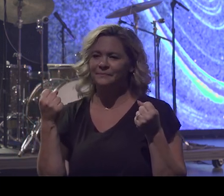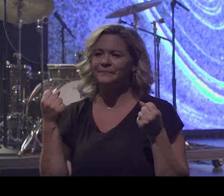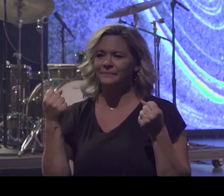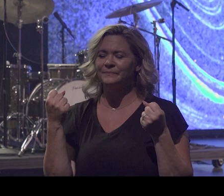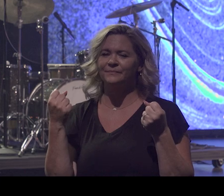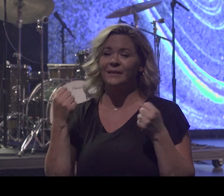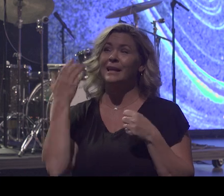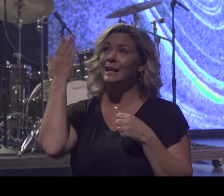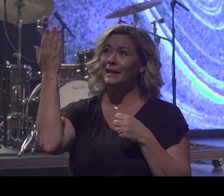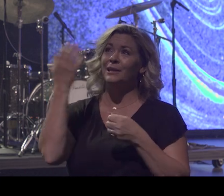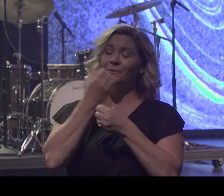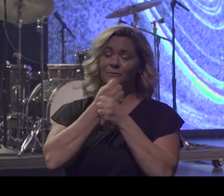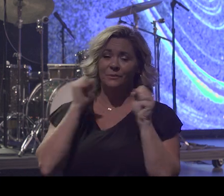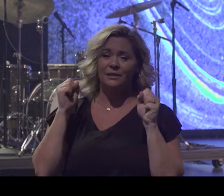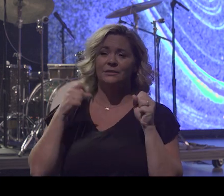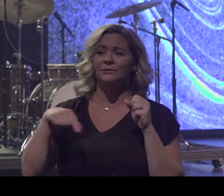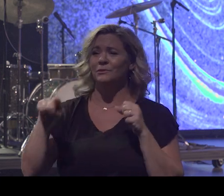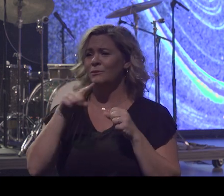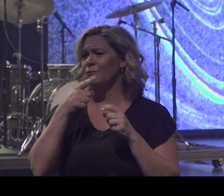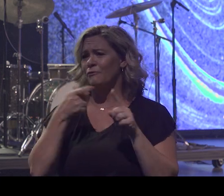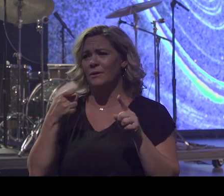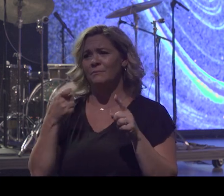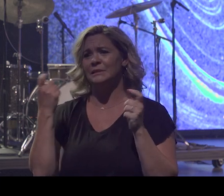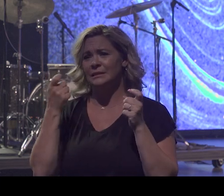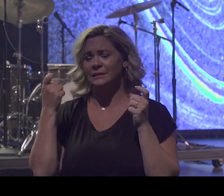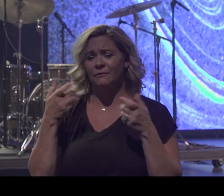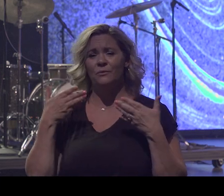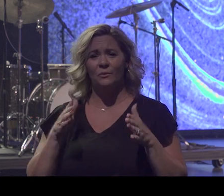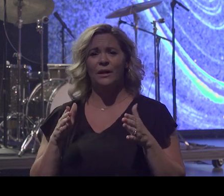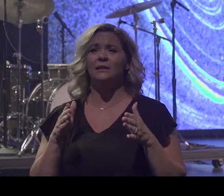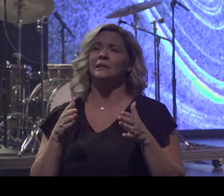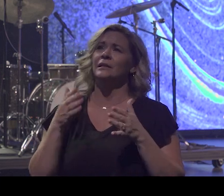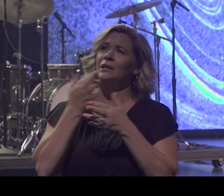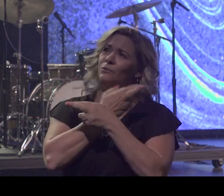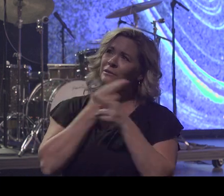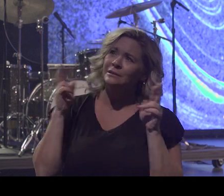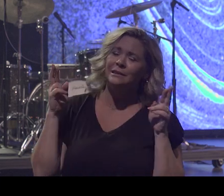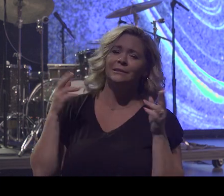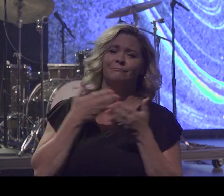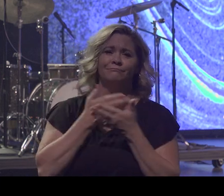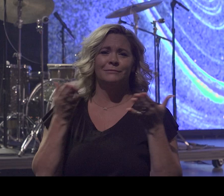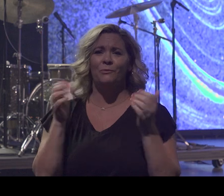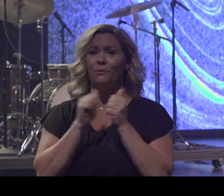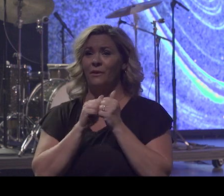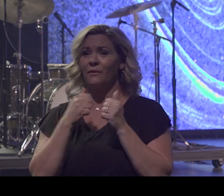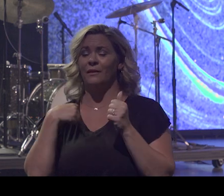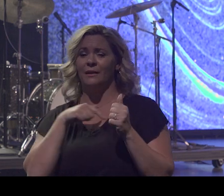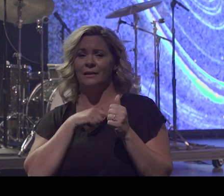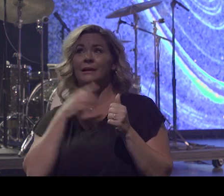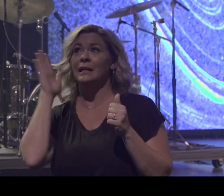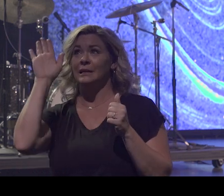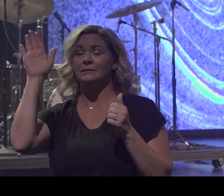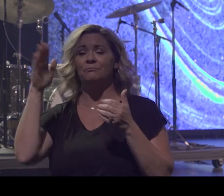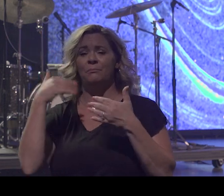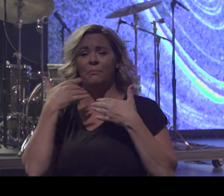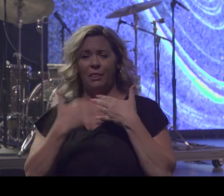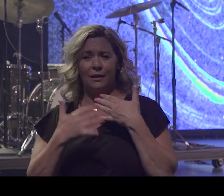rescues you from your sinful ways. He redeems you with his blood and he restores you